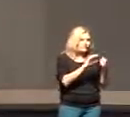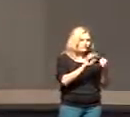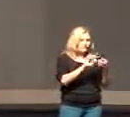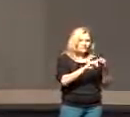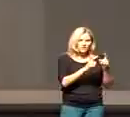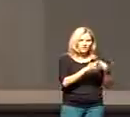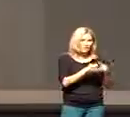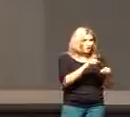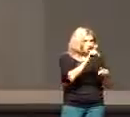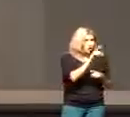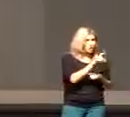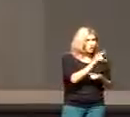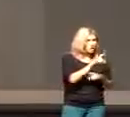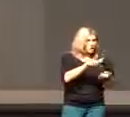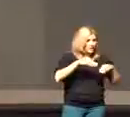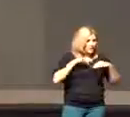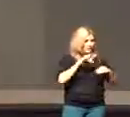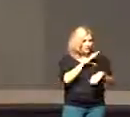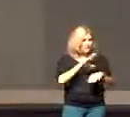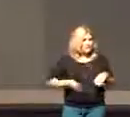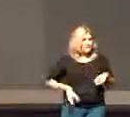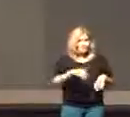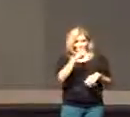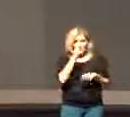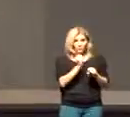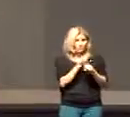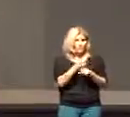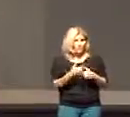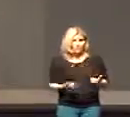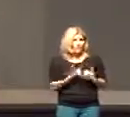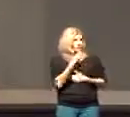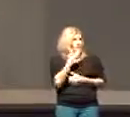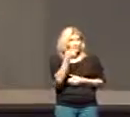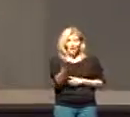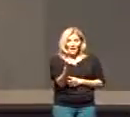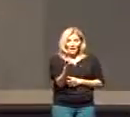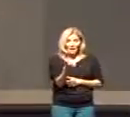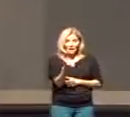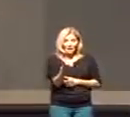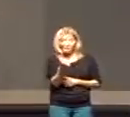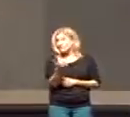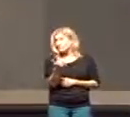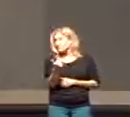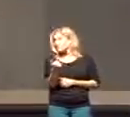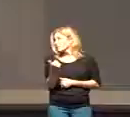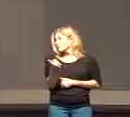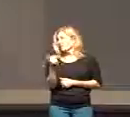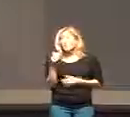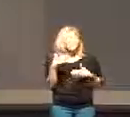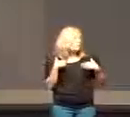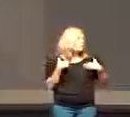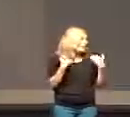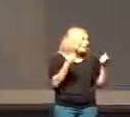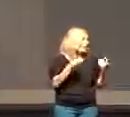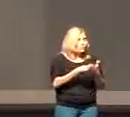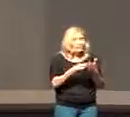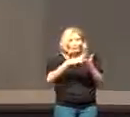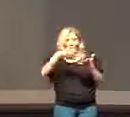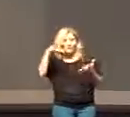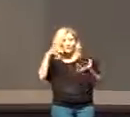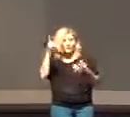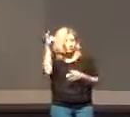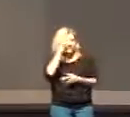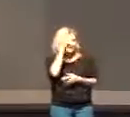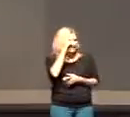hey you need to accept Christ because he's going to make your life better he's going to make you healthy wealthy and